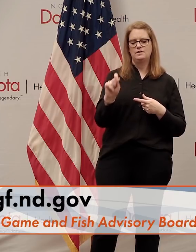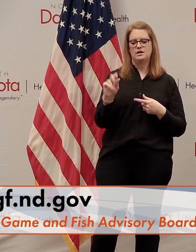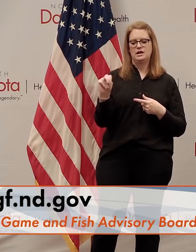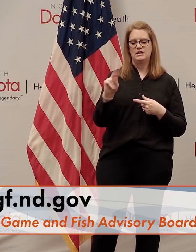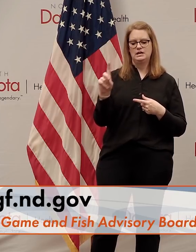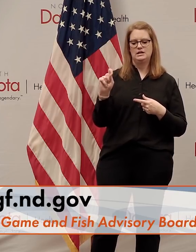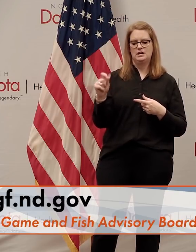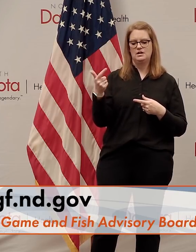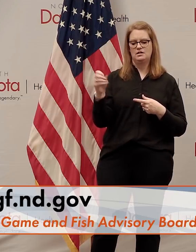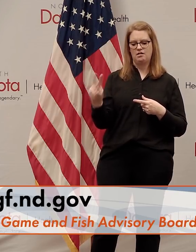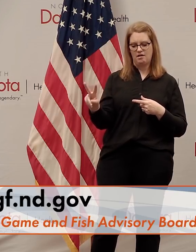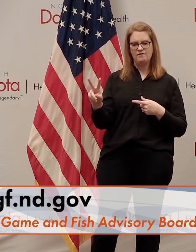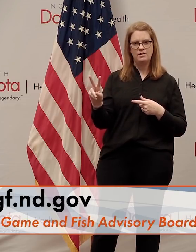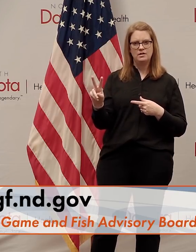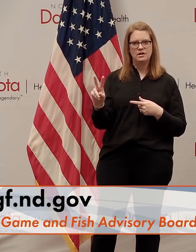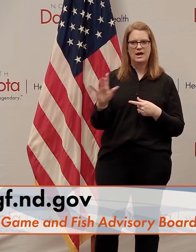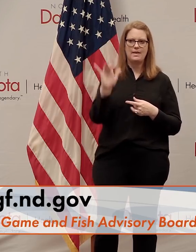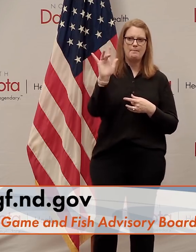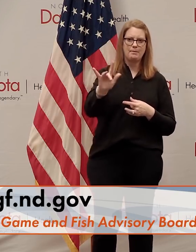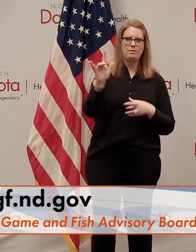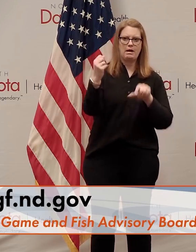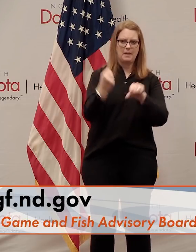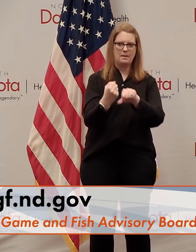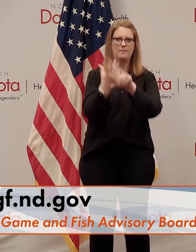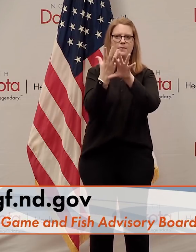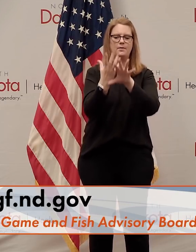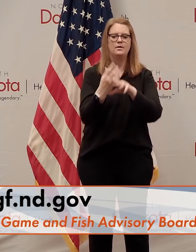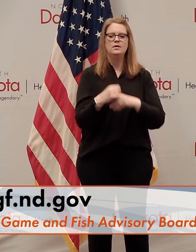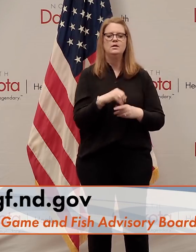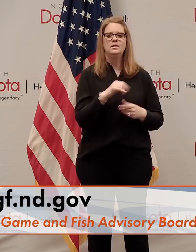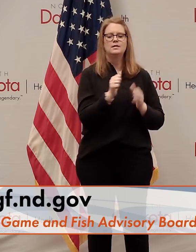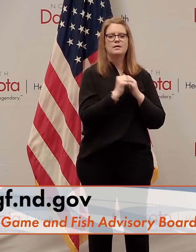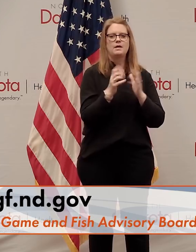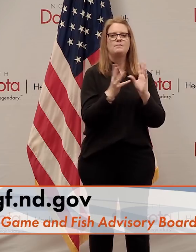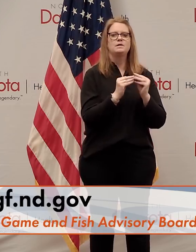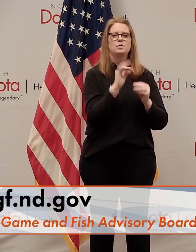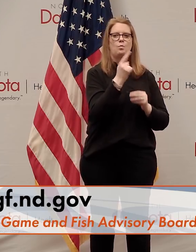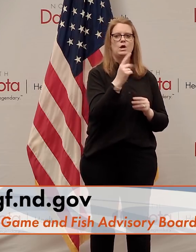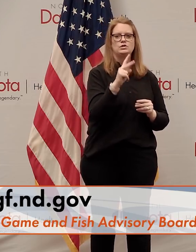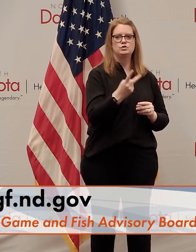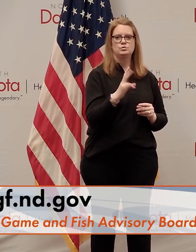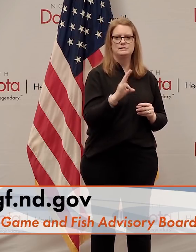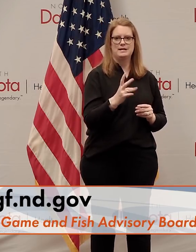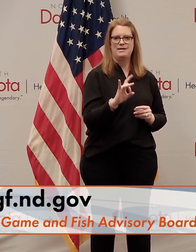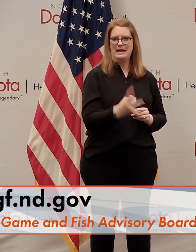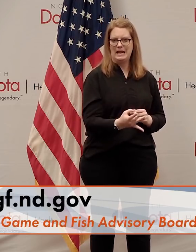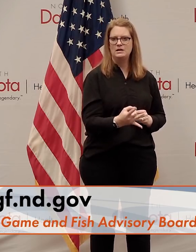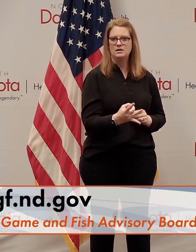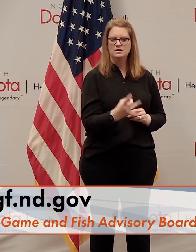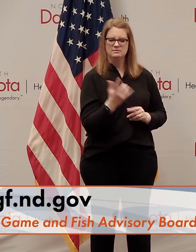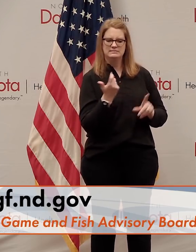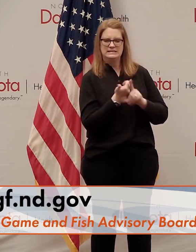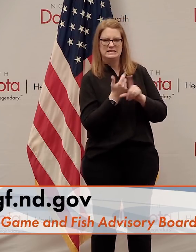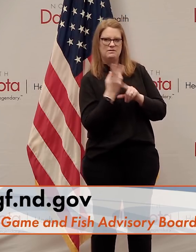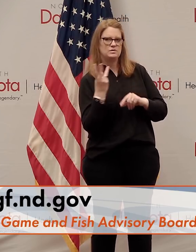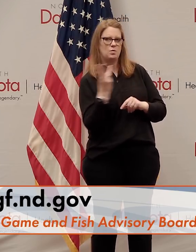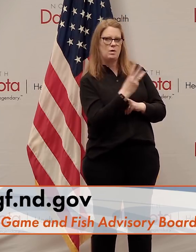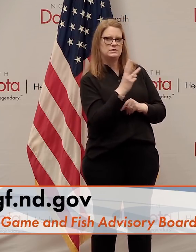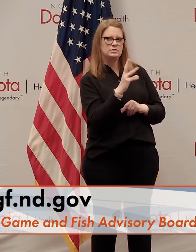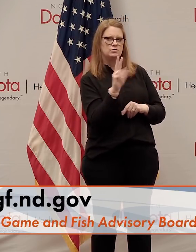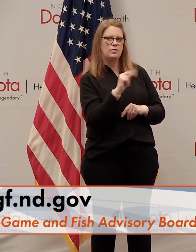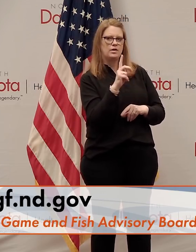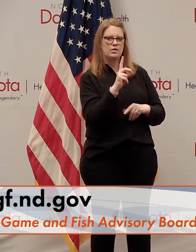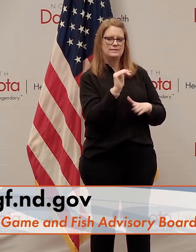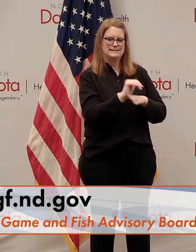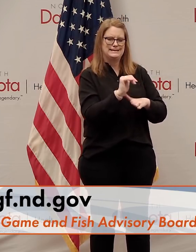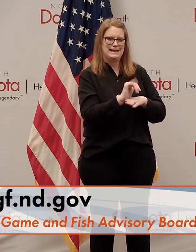.gov. The combined meetings for Districts 1, 2, 7, and 8, covering much of Western North Dakota, will take place tonight,